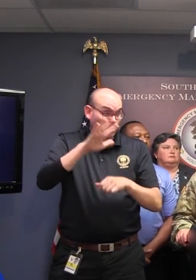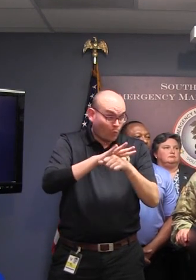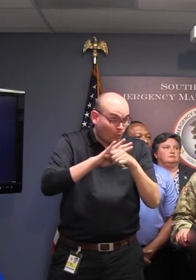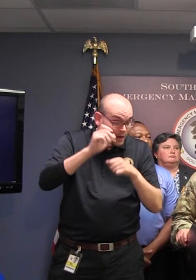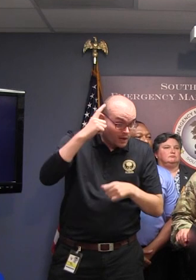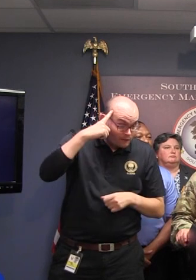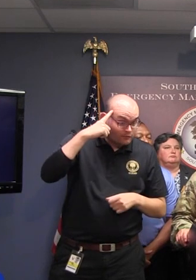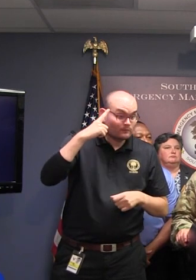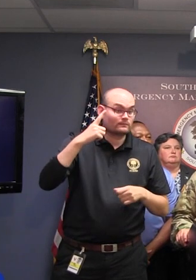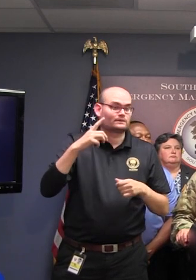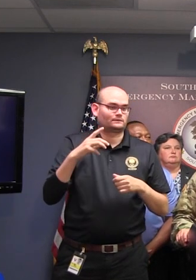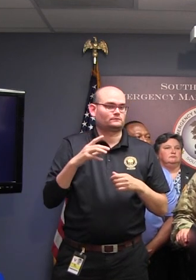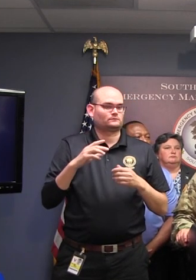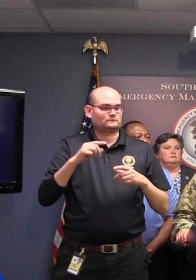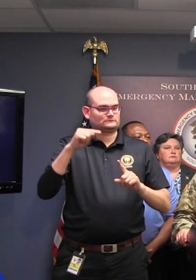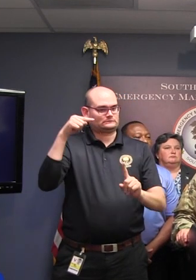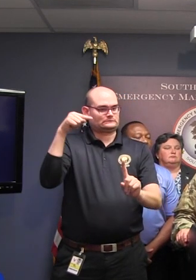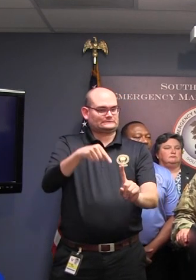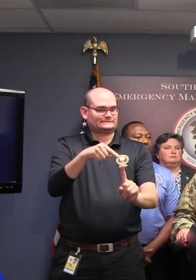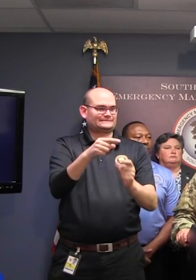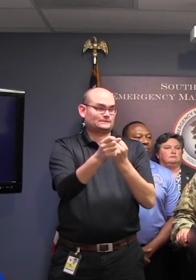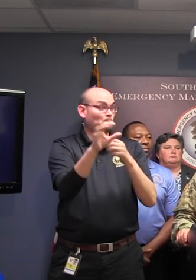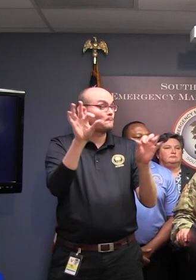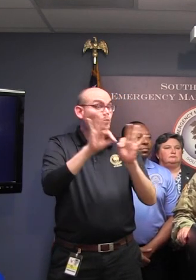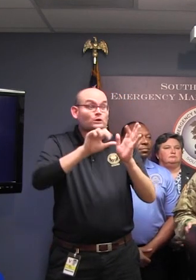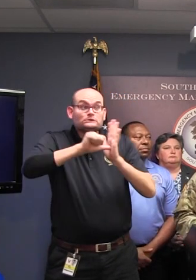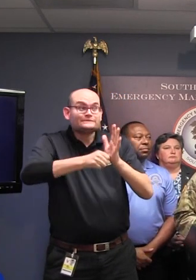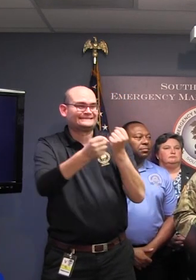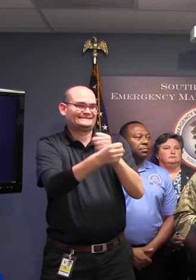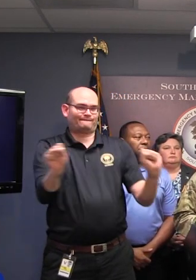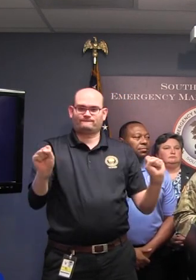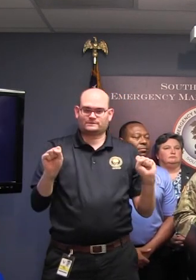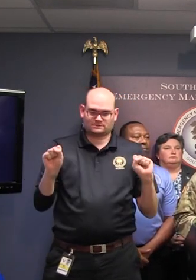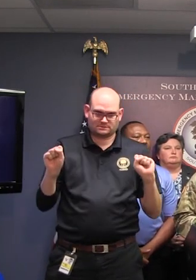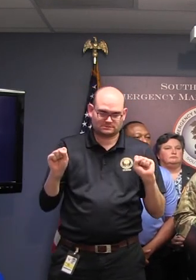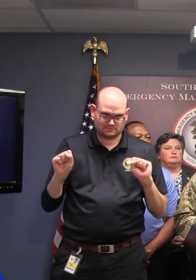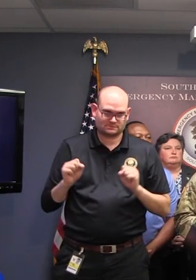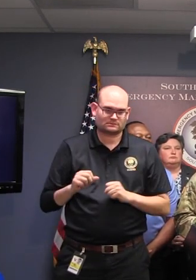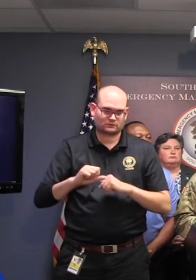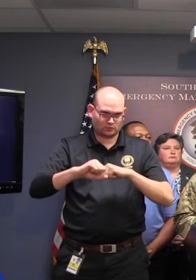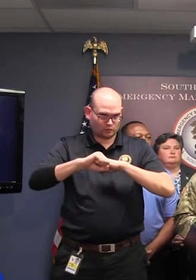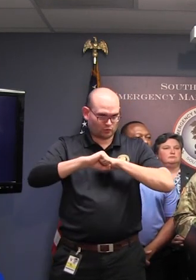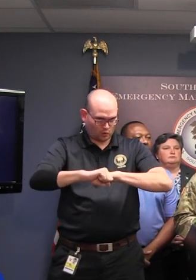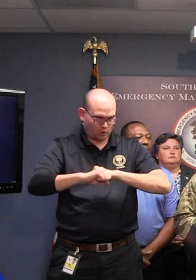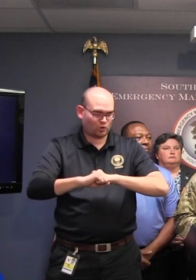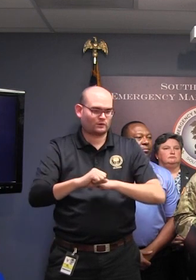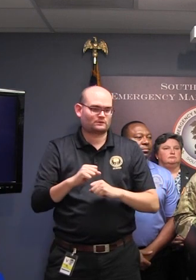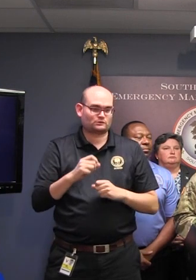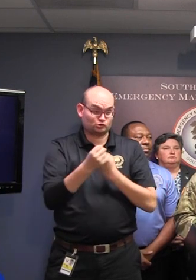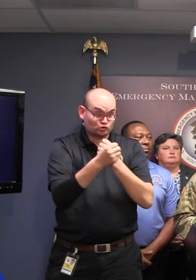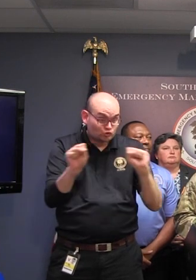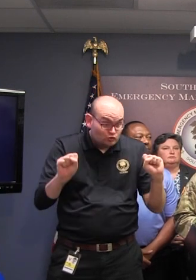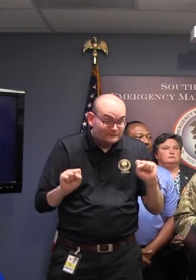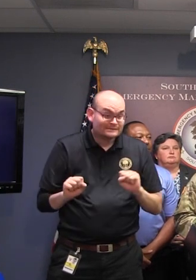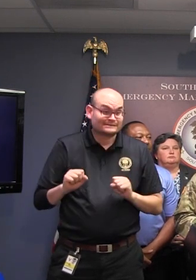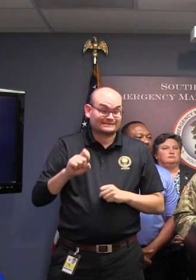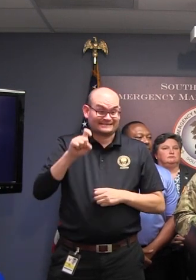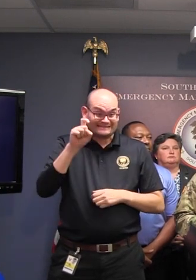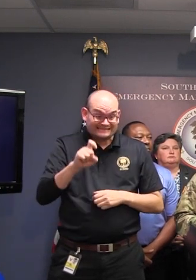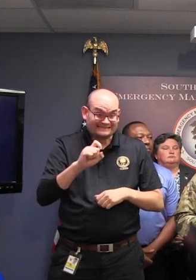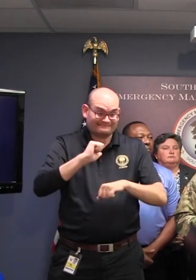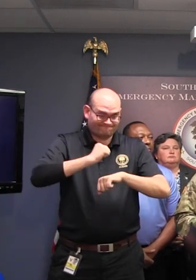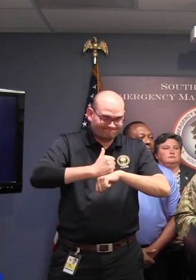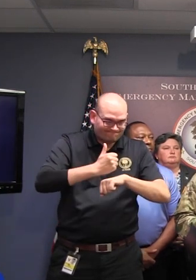very concerned with safety, security, and to do any necessary infrastructure restoration